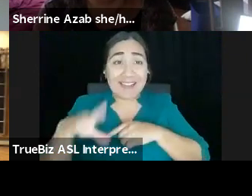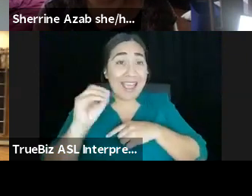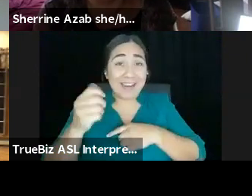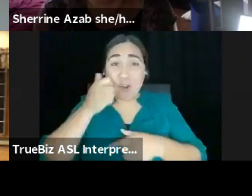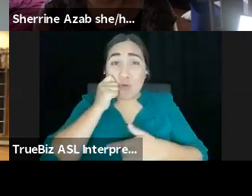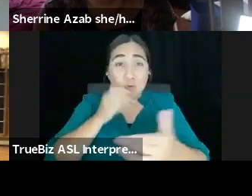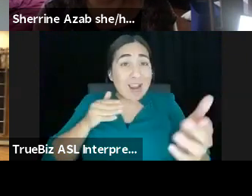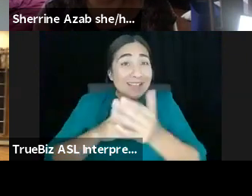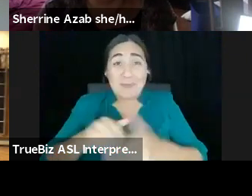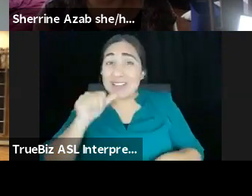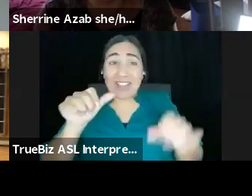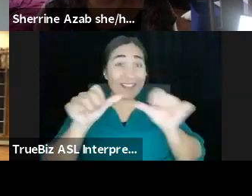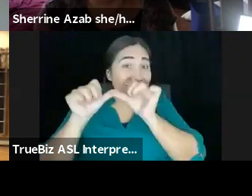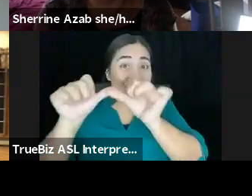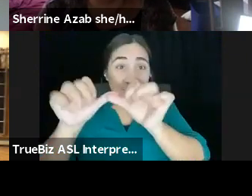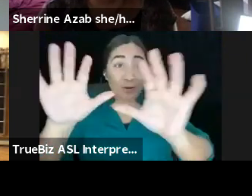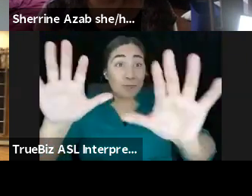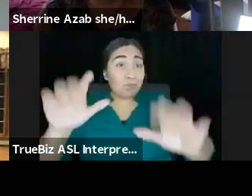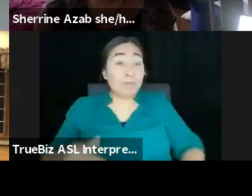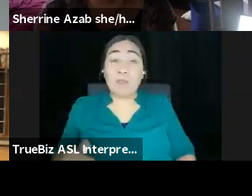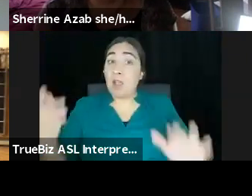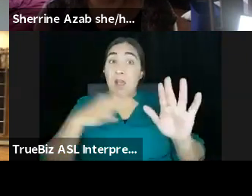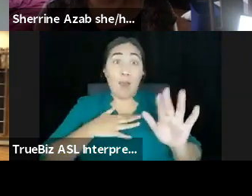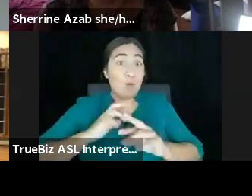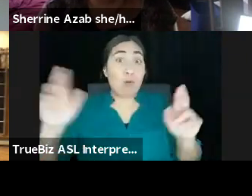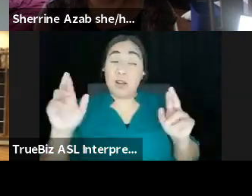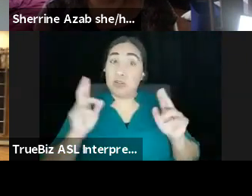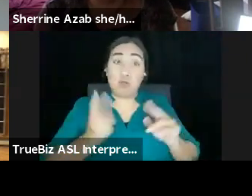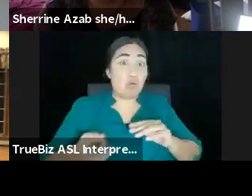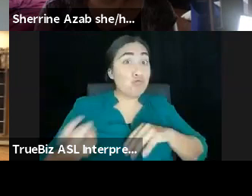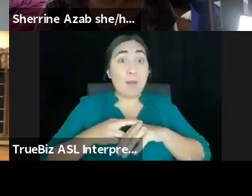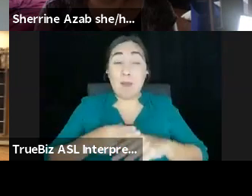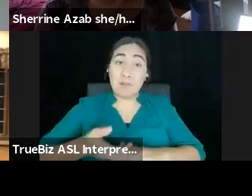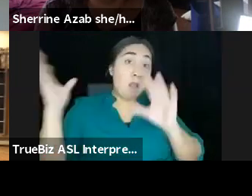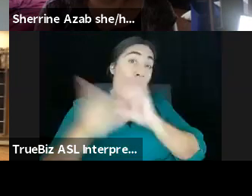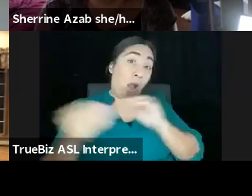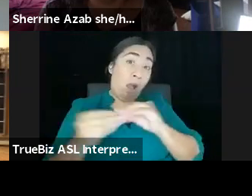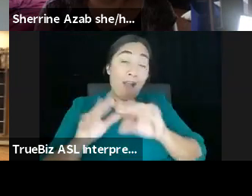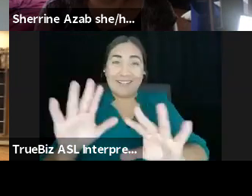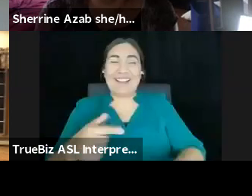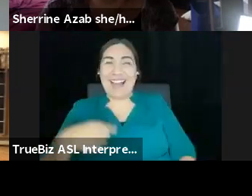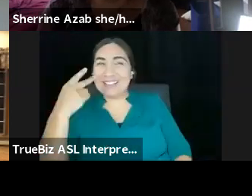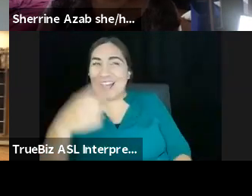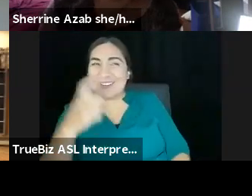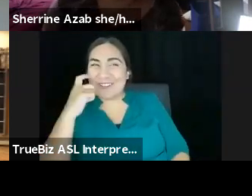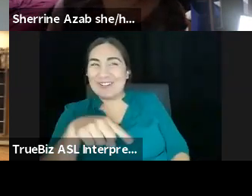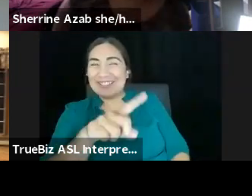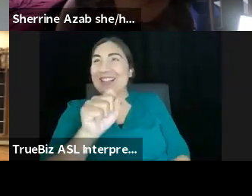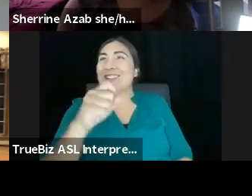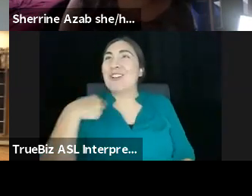I'm a, I'm about to climb on a soapbox. I saw you dropping that mic. What I wanted to offer is that we have about six minutes left and I want to make sure